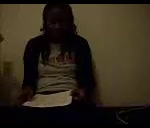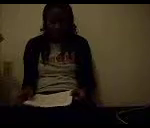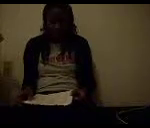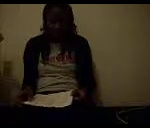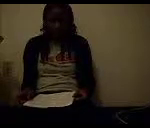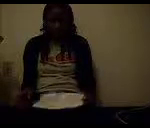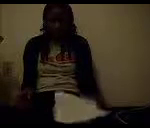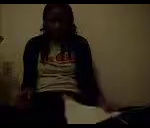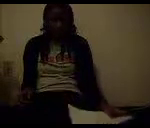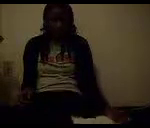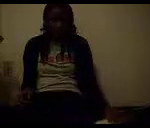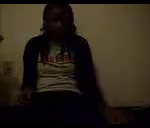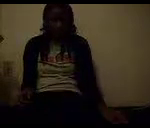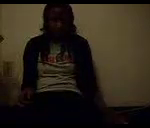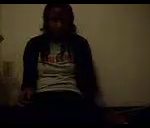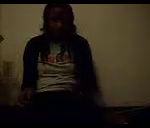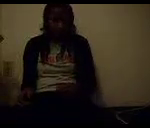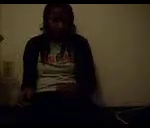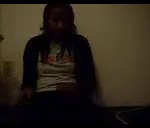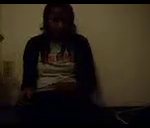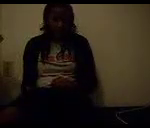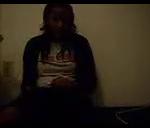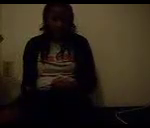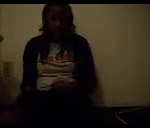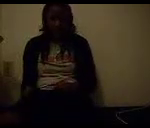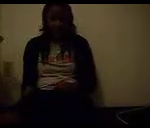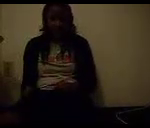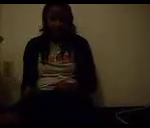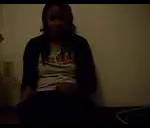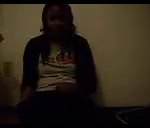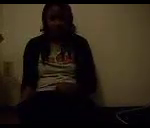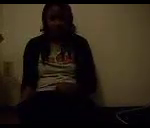So, I'll do, like, a couple sentences. Um.